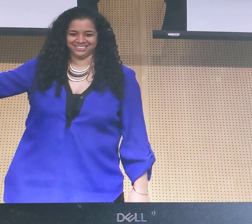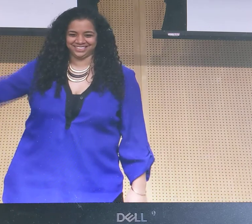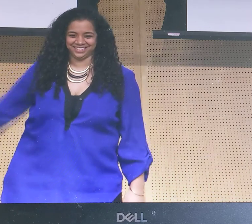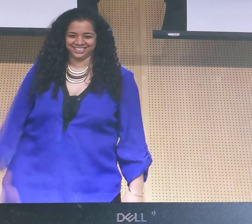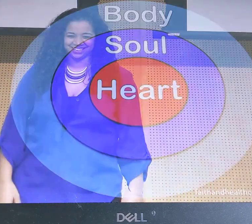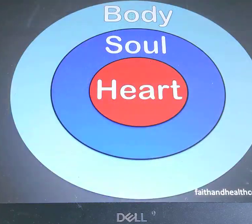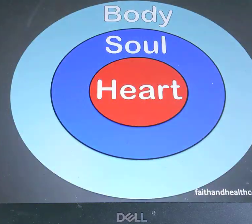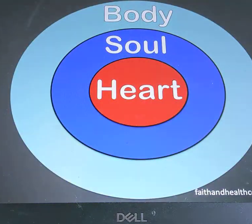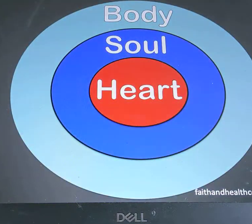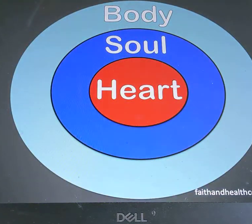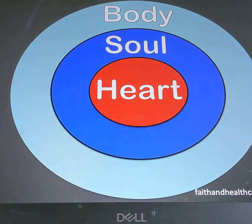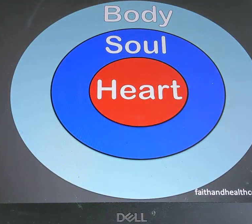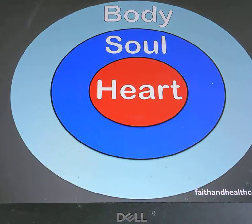need this mood ring to tell me.